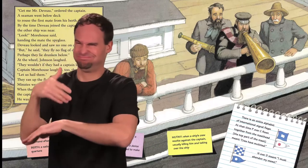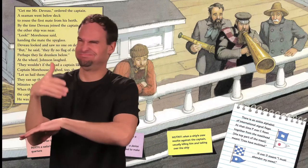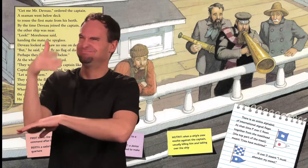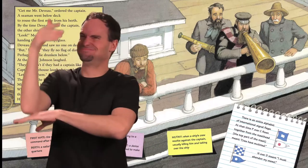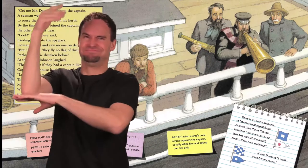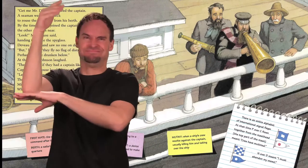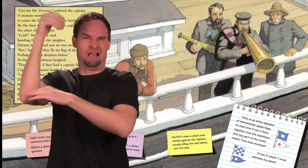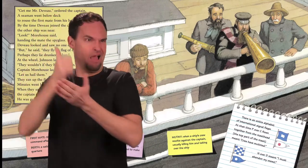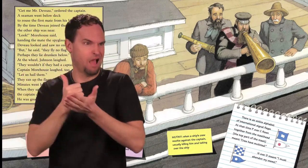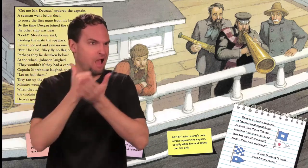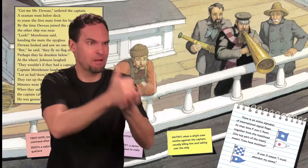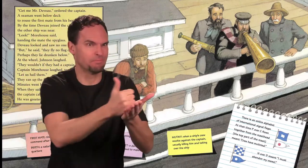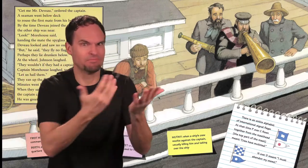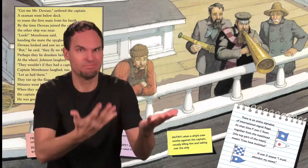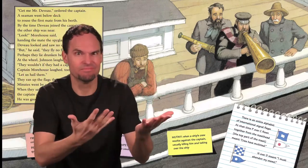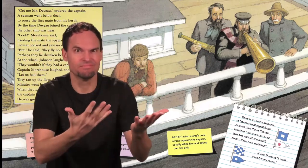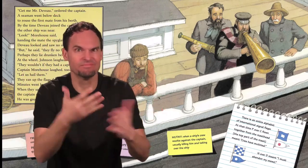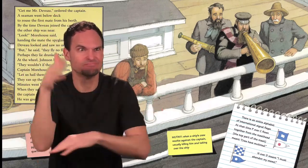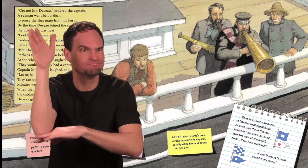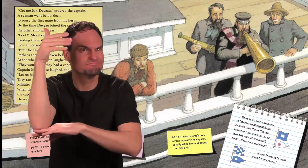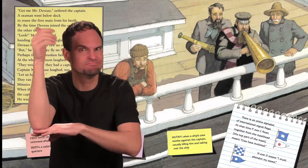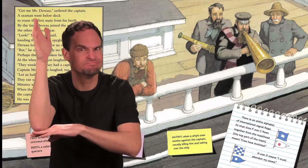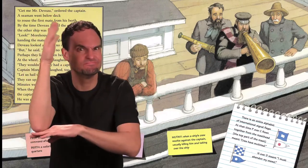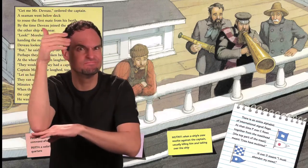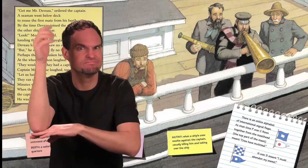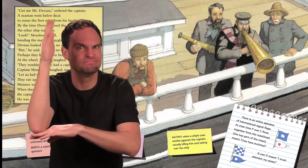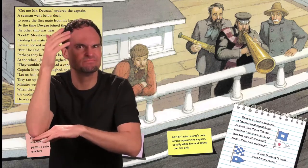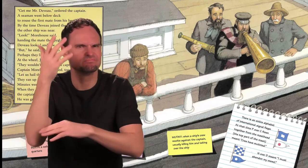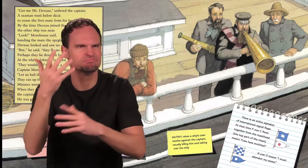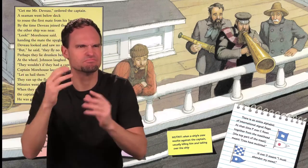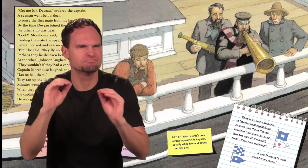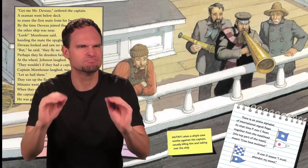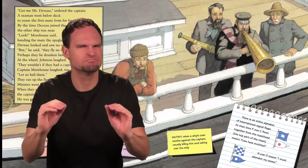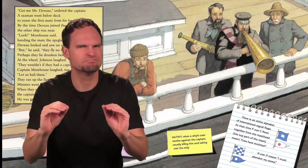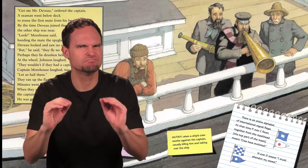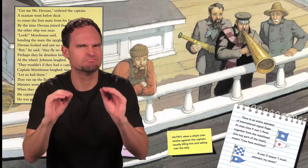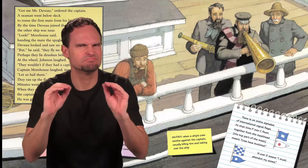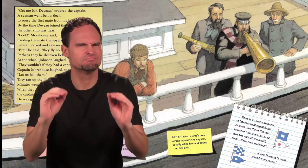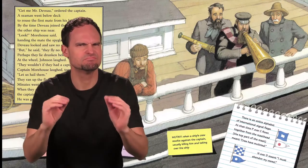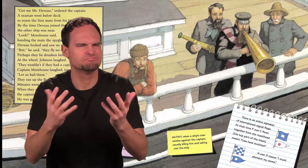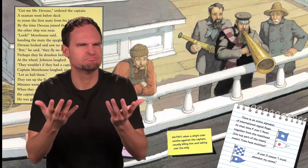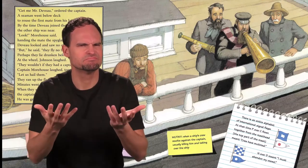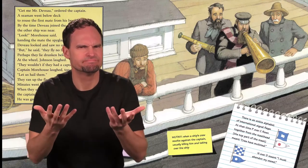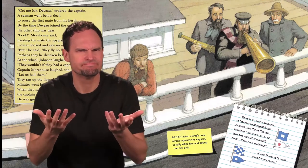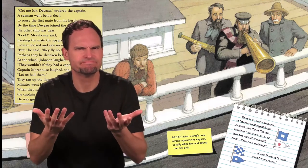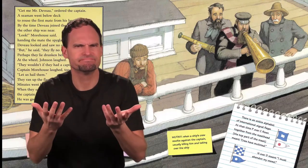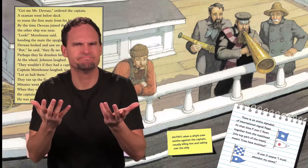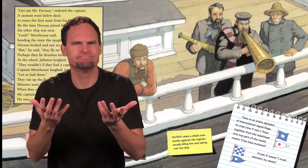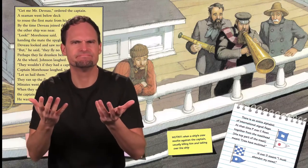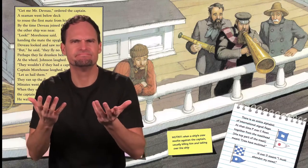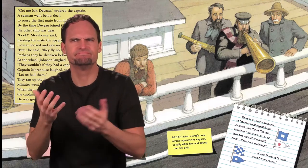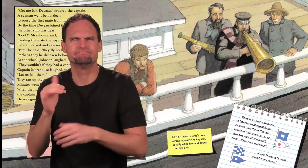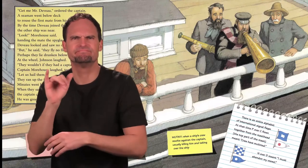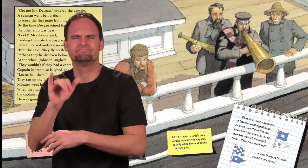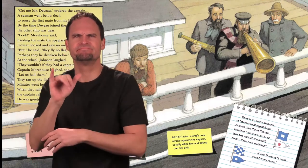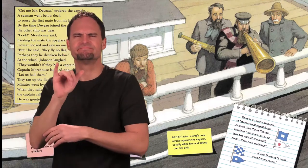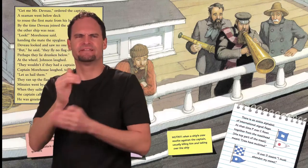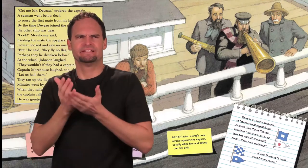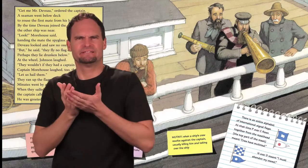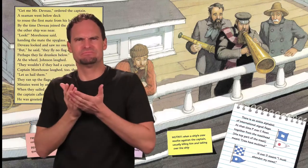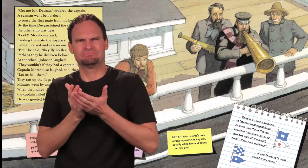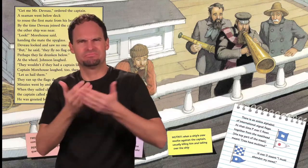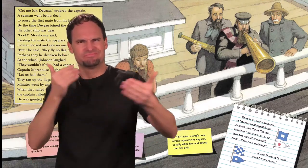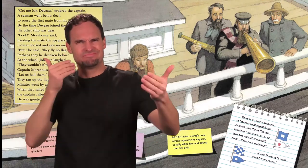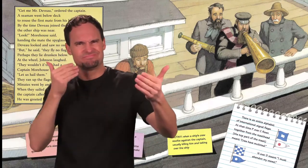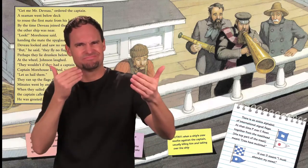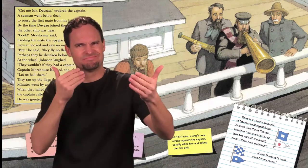They ran up the flags that offered help. Minutes went by, and they got no reply. When they sailed closer still, the